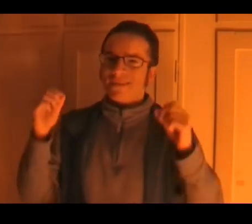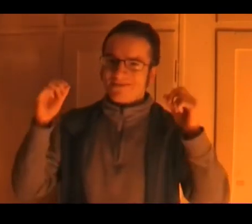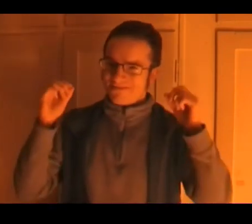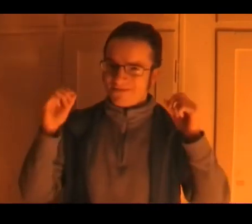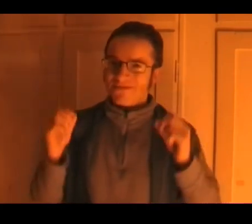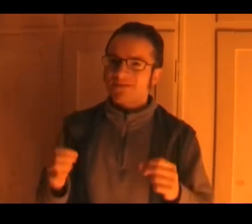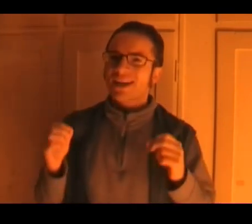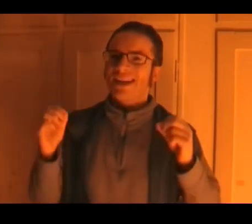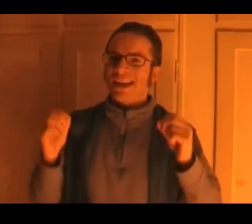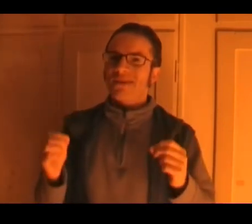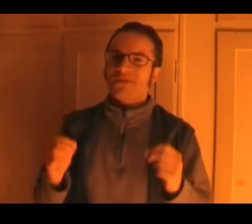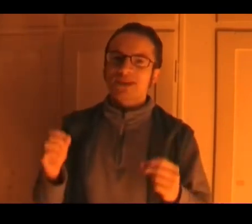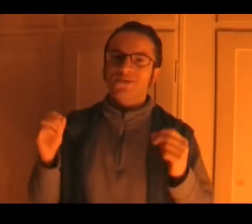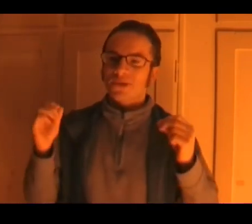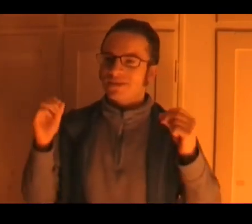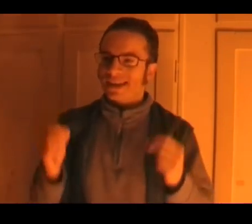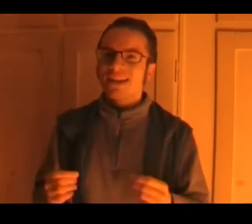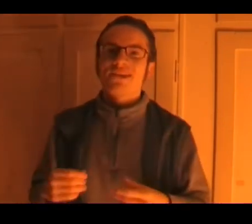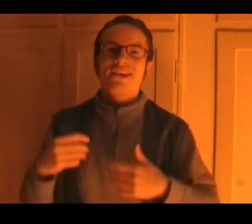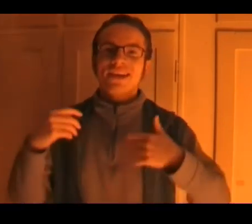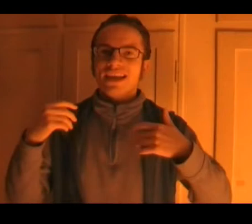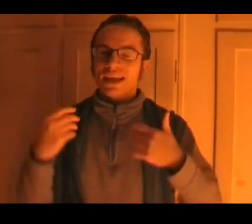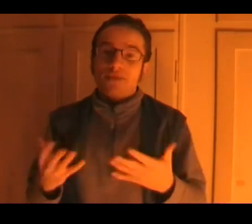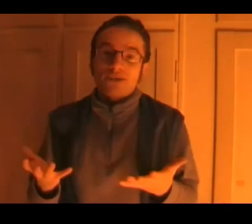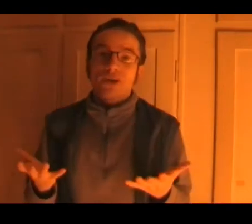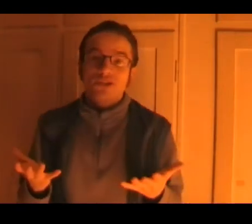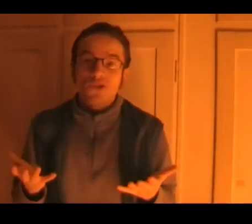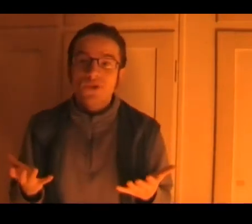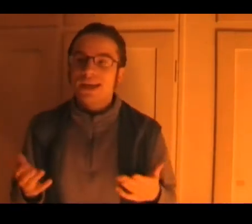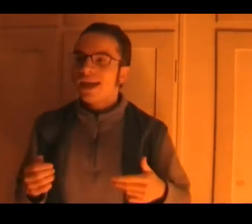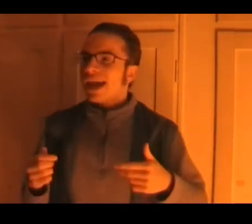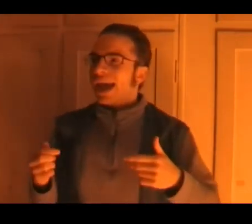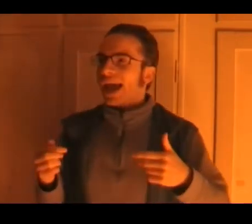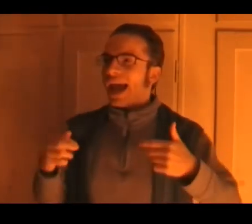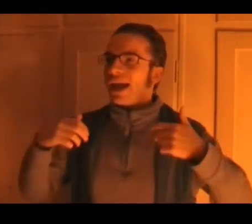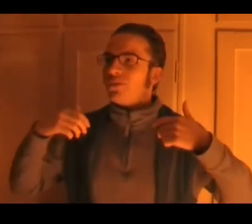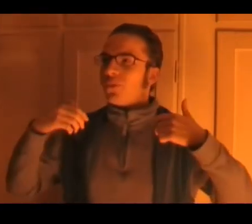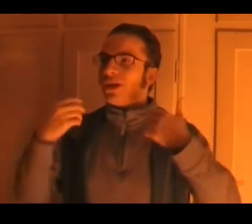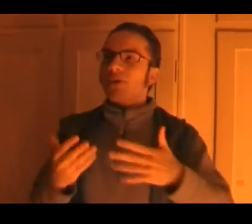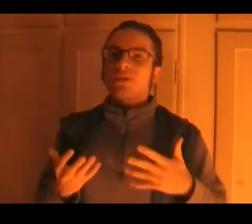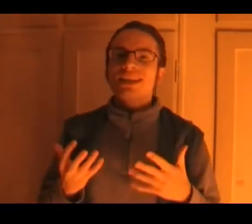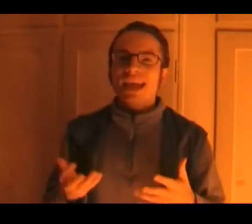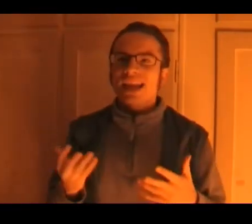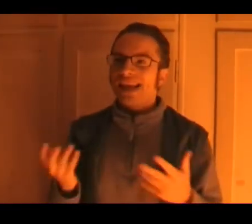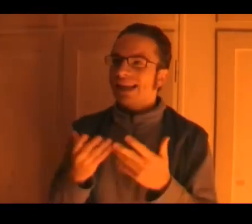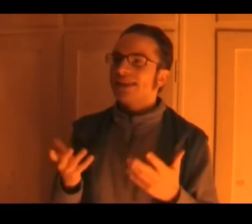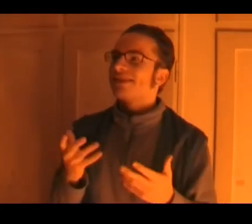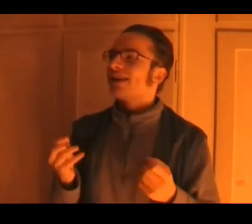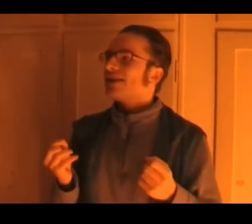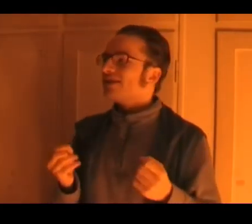fucking ineffectual killer if that's what it's doing and we don't really get any hints to